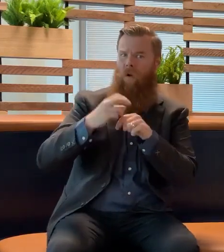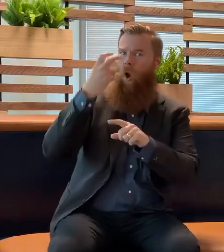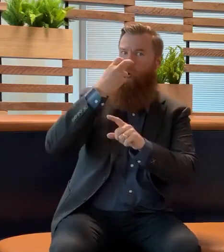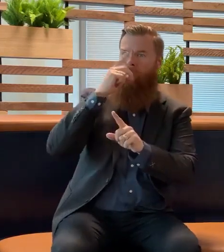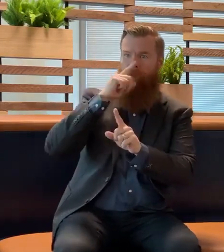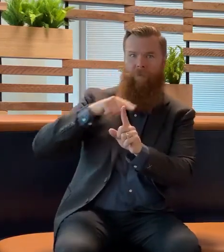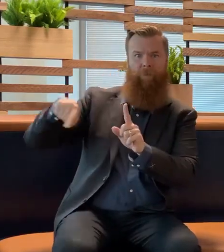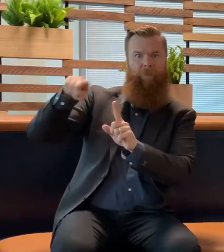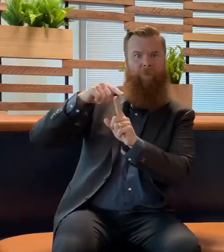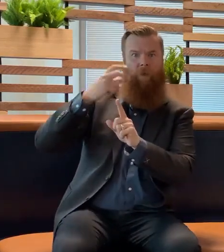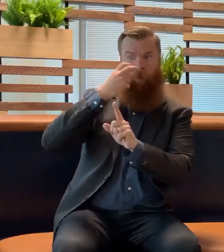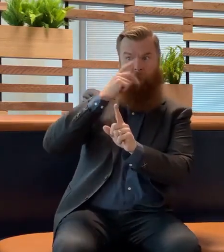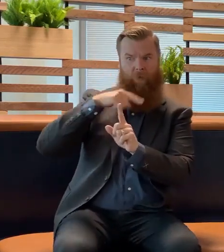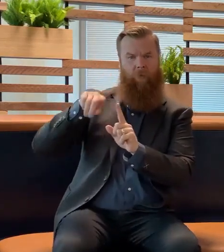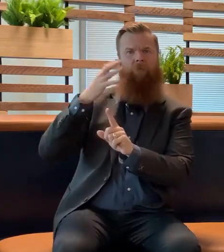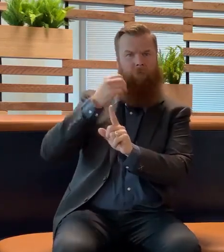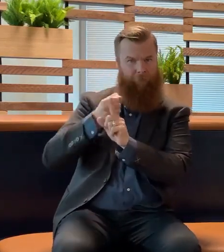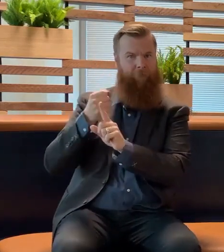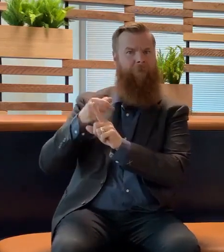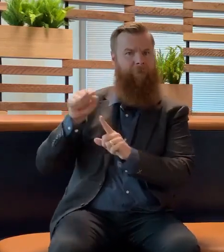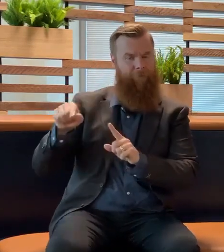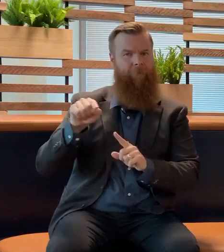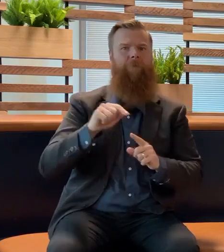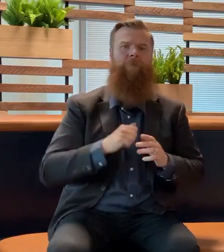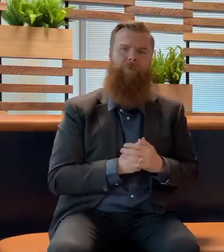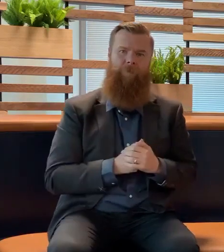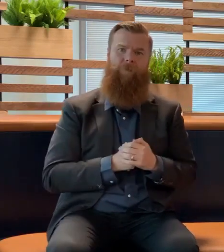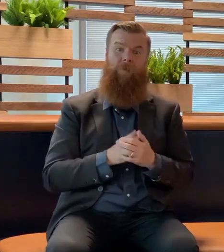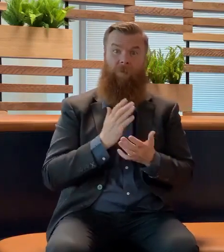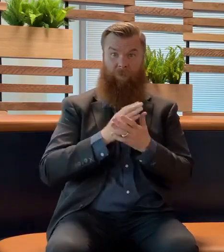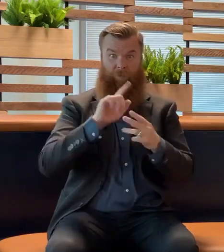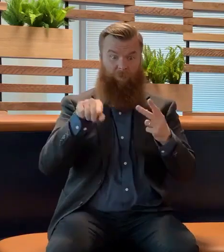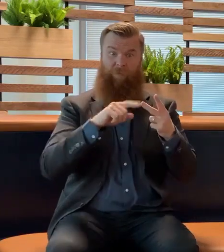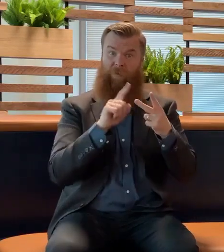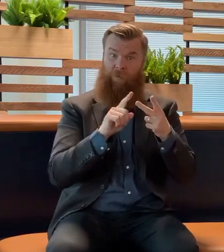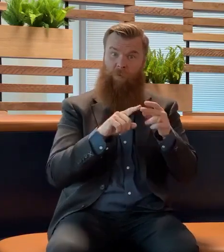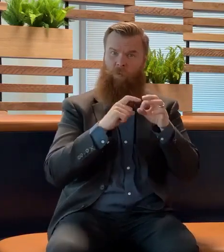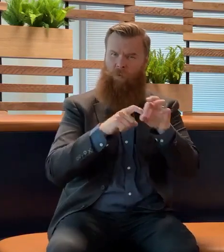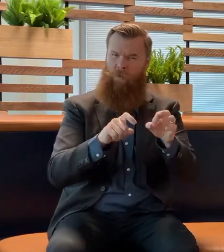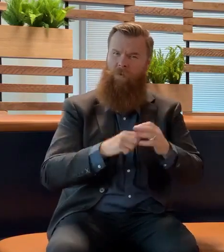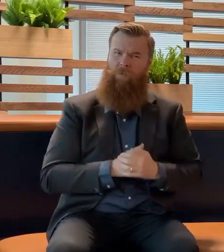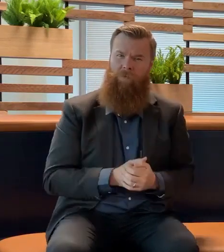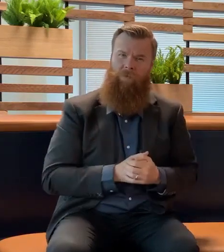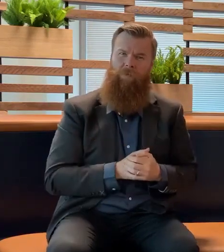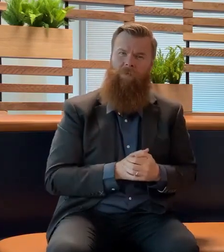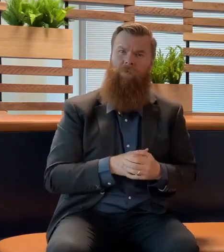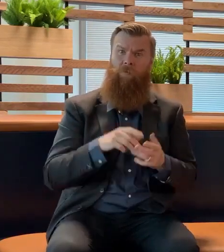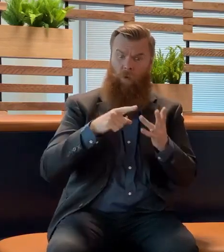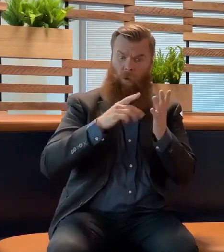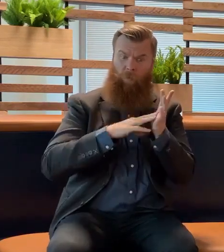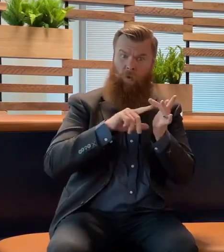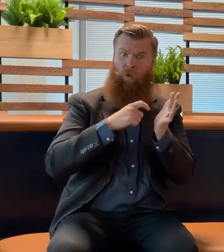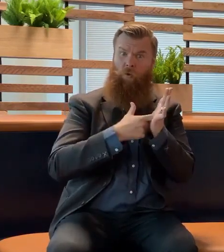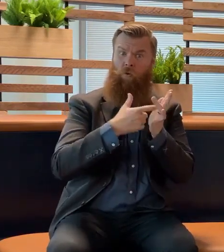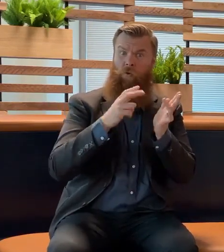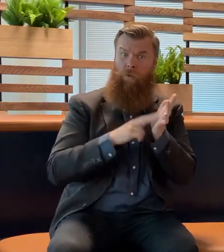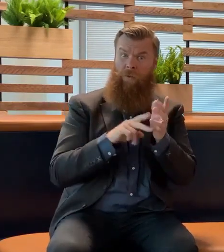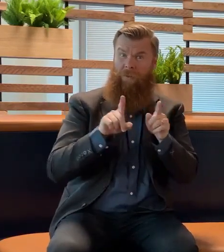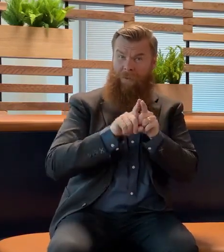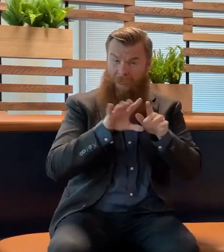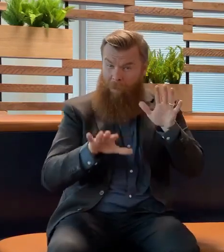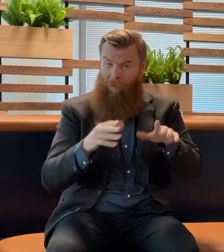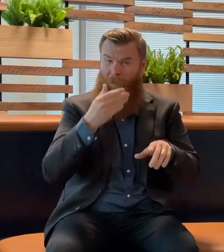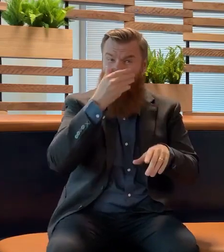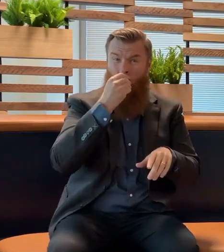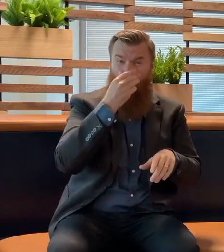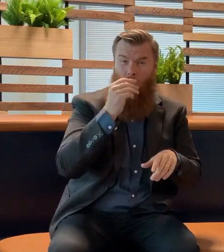Does it mean that we should treat this like flu? As it's not so deadly. So again, we know that this is very transmissible